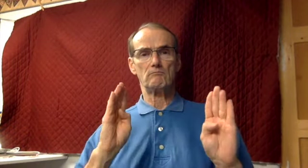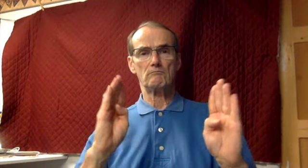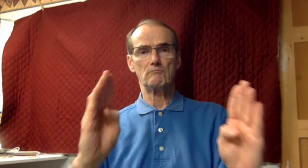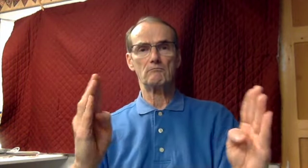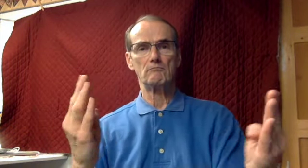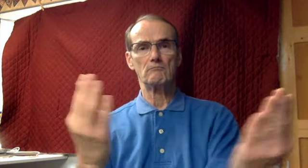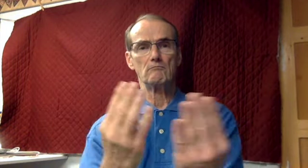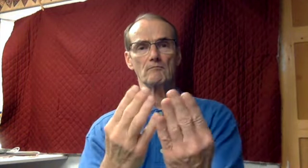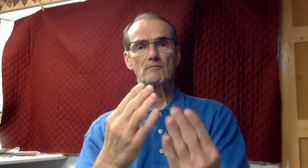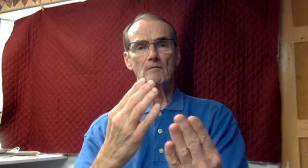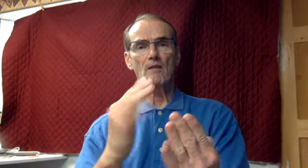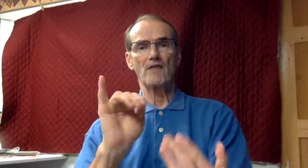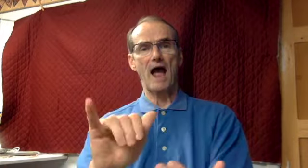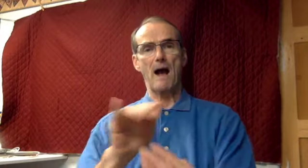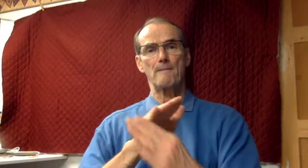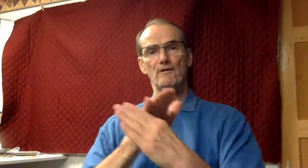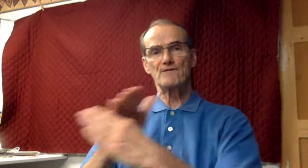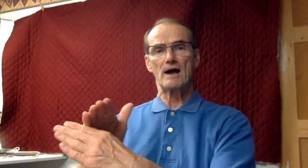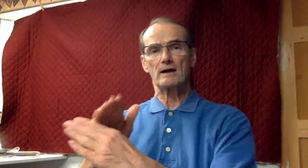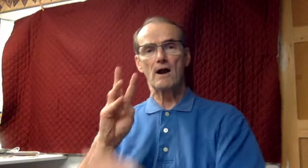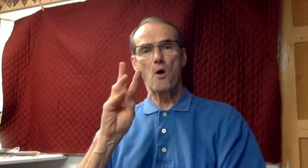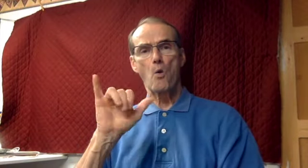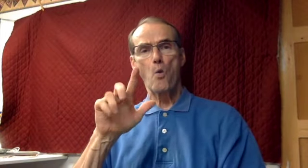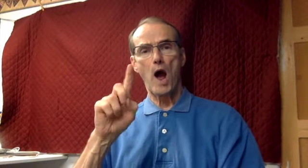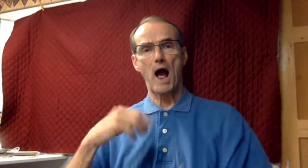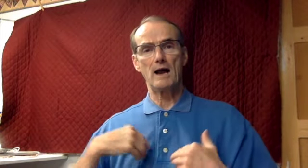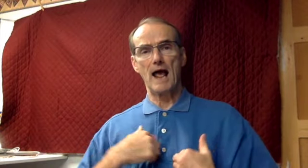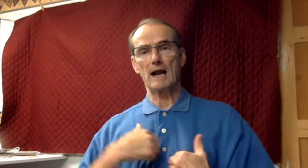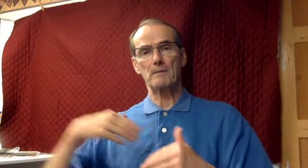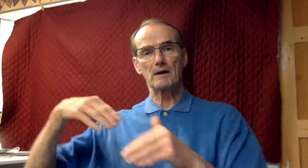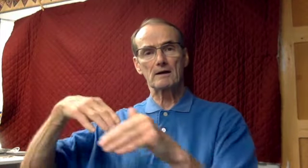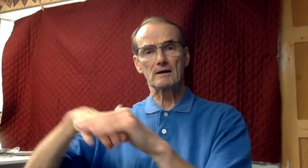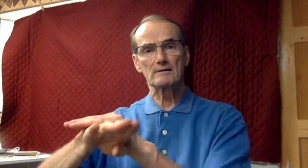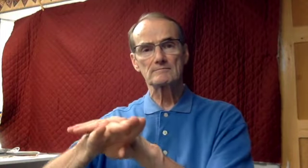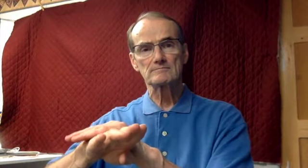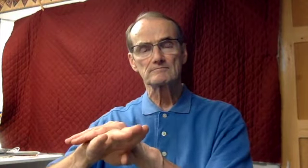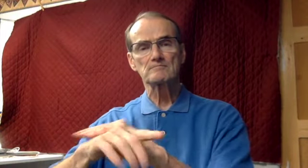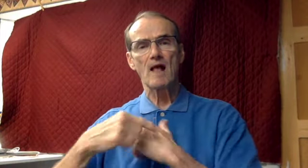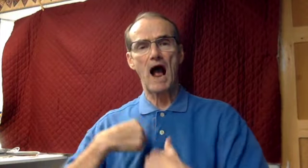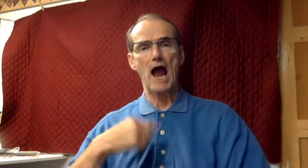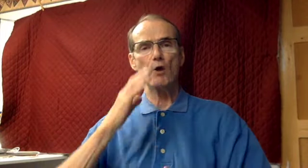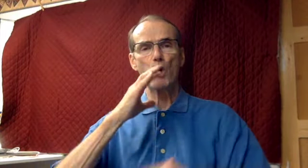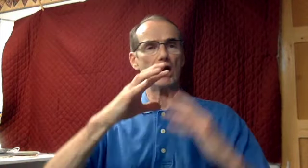break through its wall let it be trampled